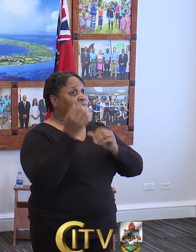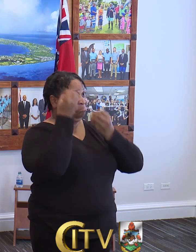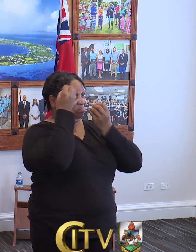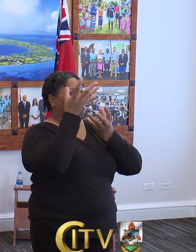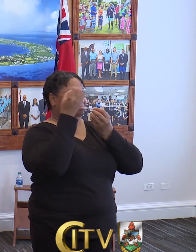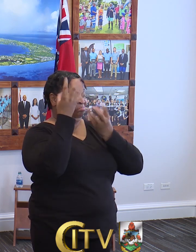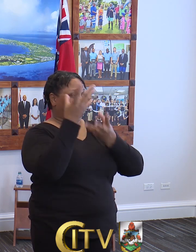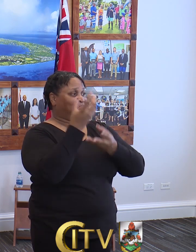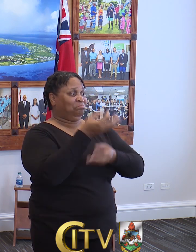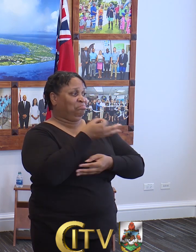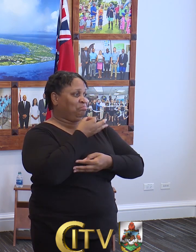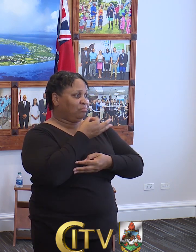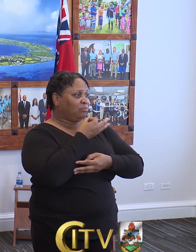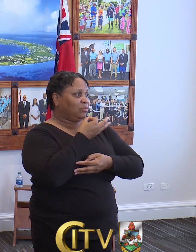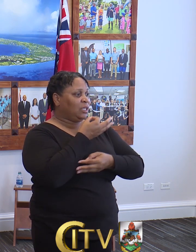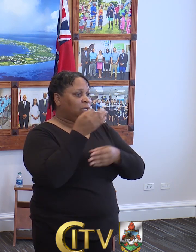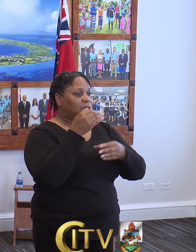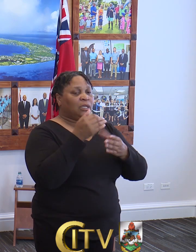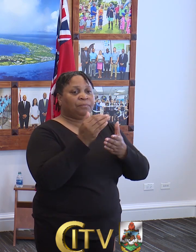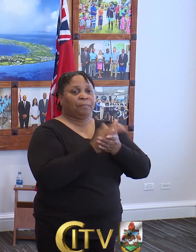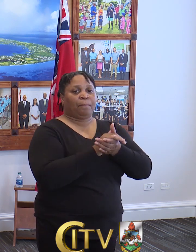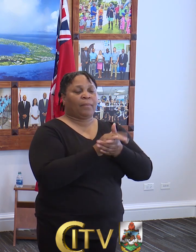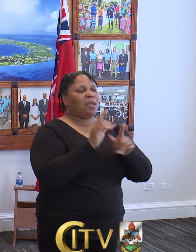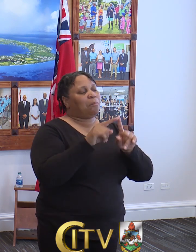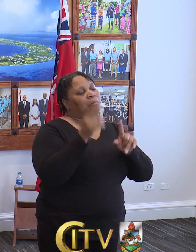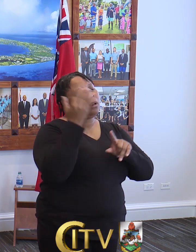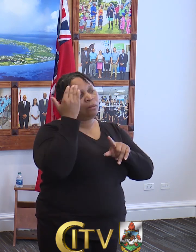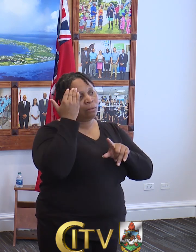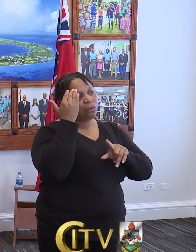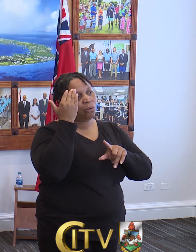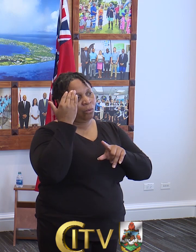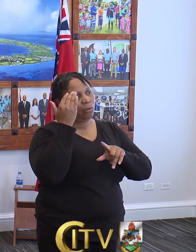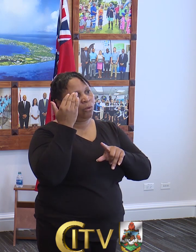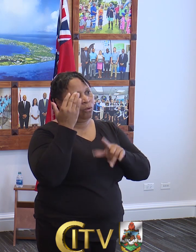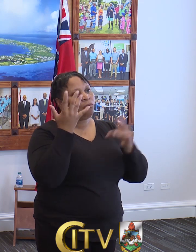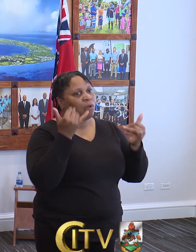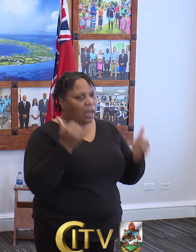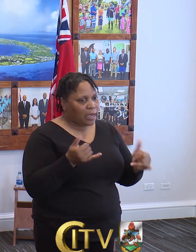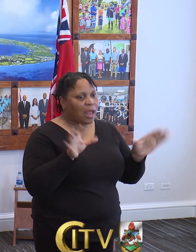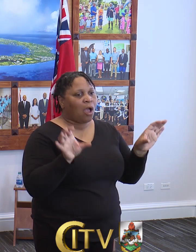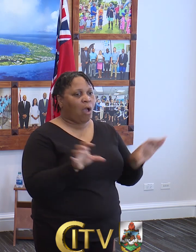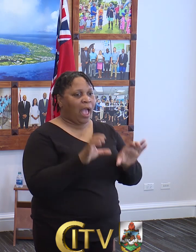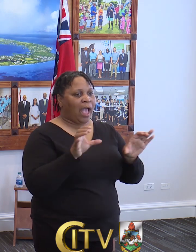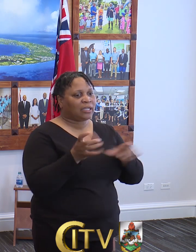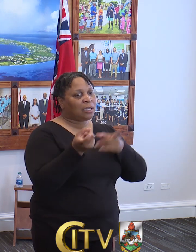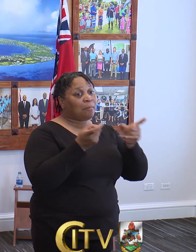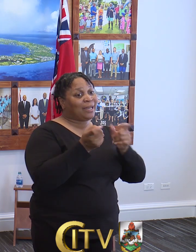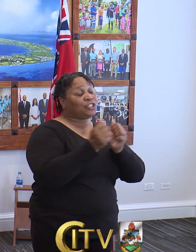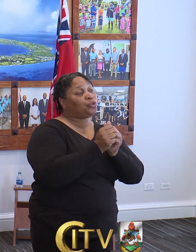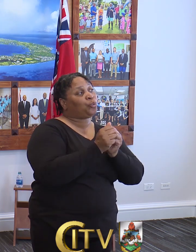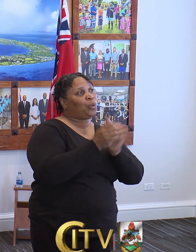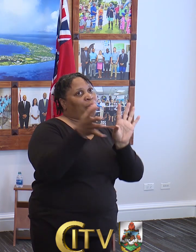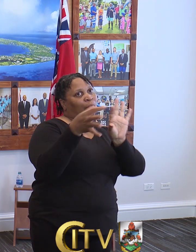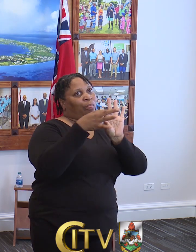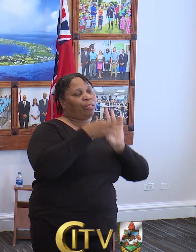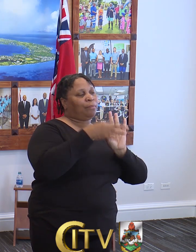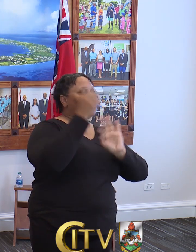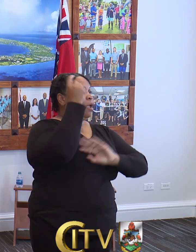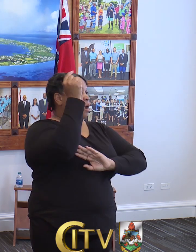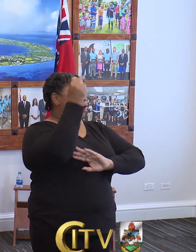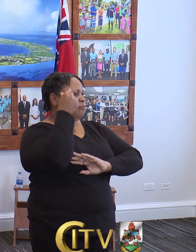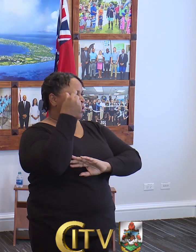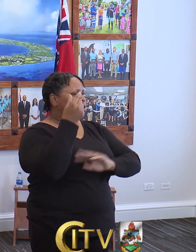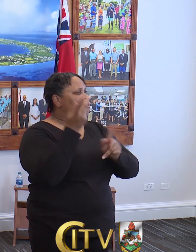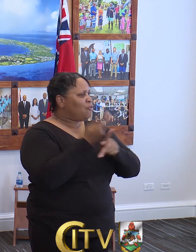update at some point in time in the future. But what I do know is that matter is being actively managed with Government House to make sure that we can